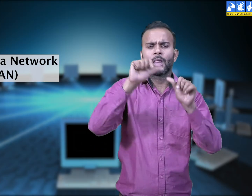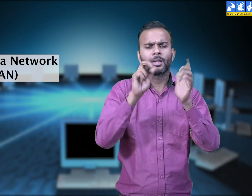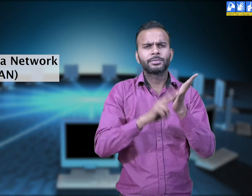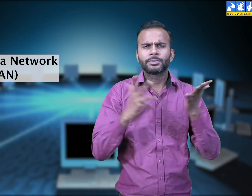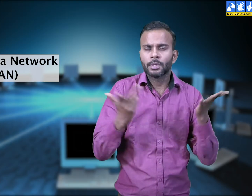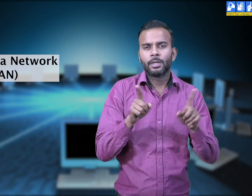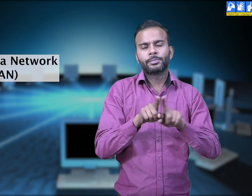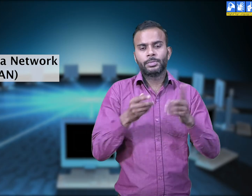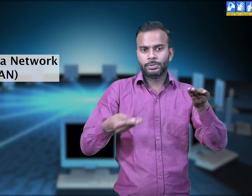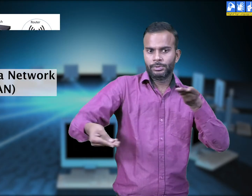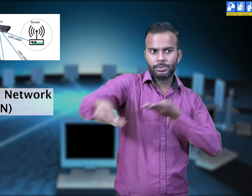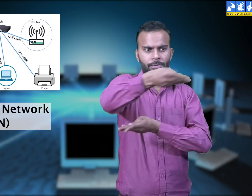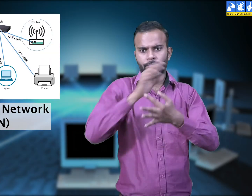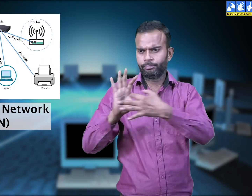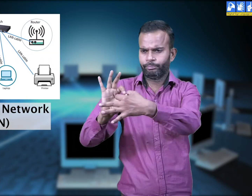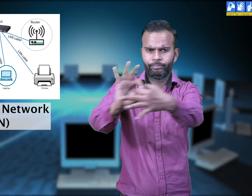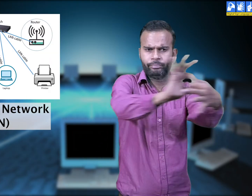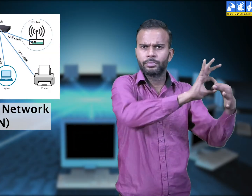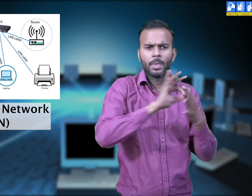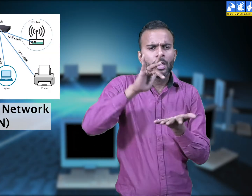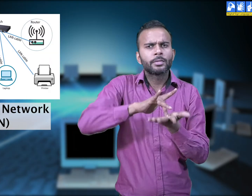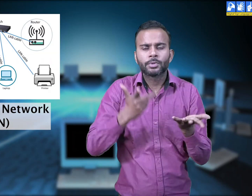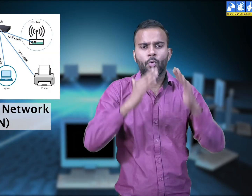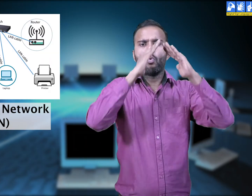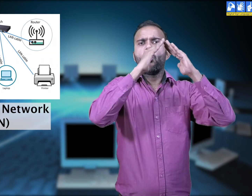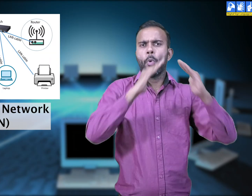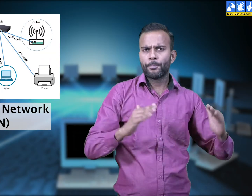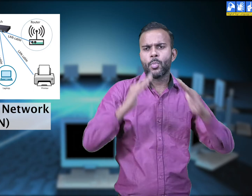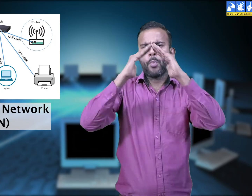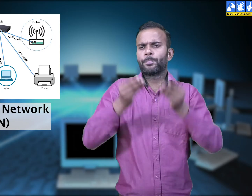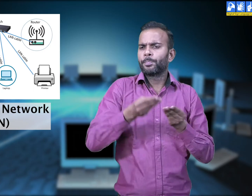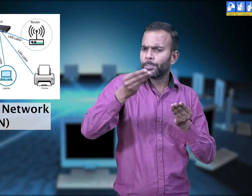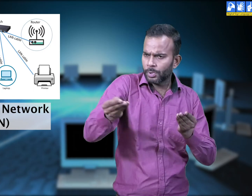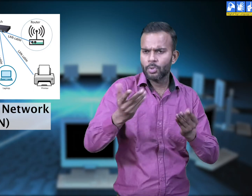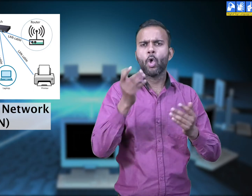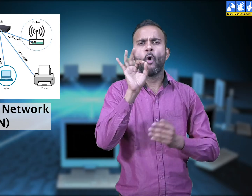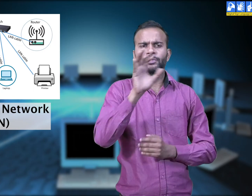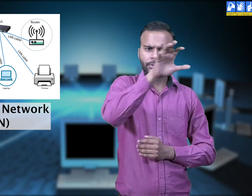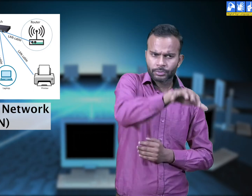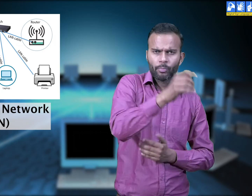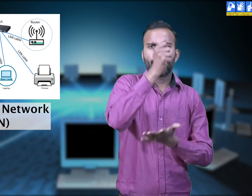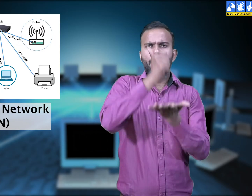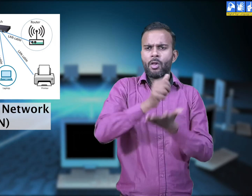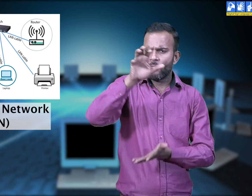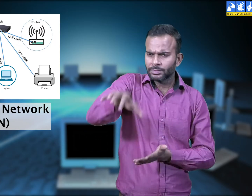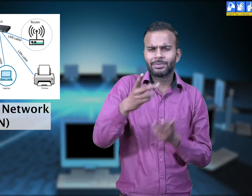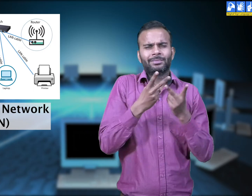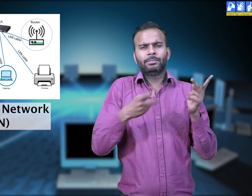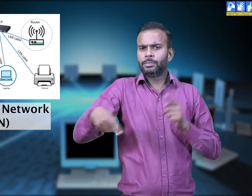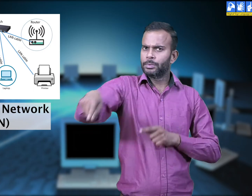Local area network is a network connecting devices in a very close geographical area, such as